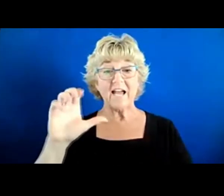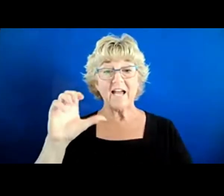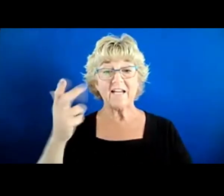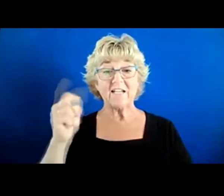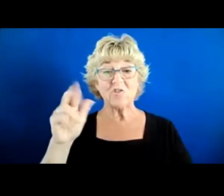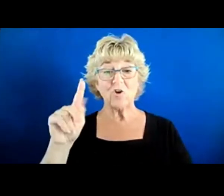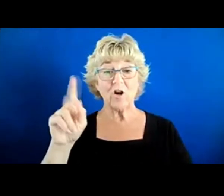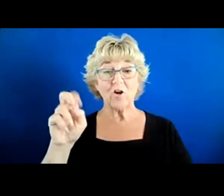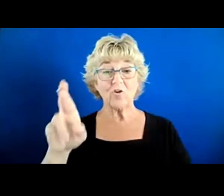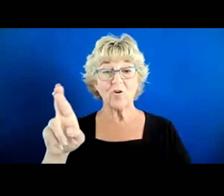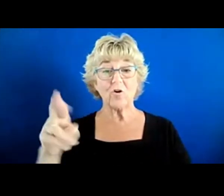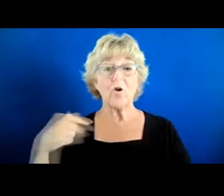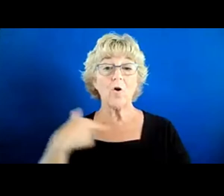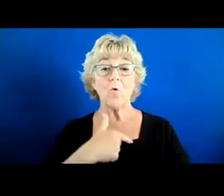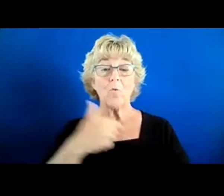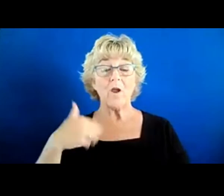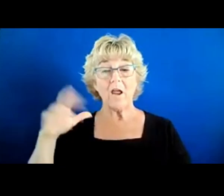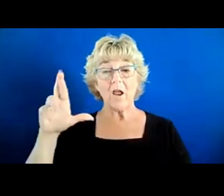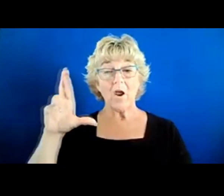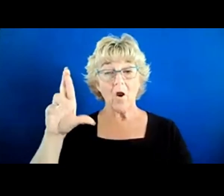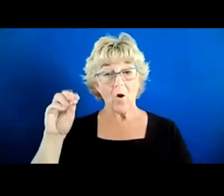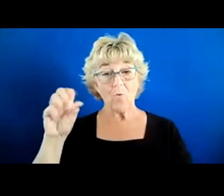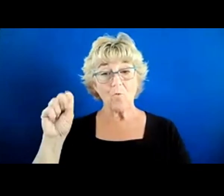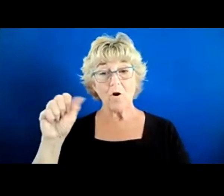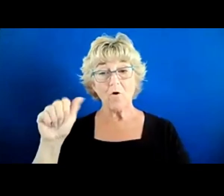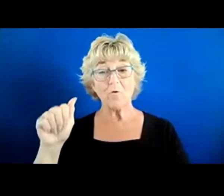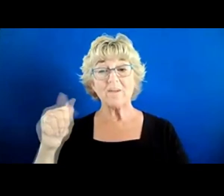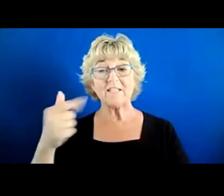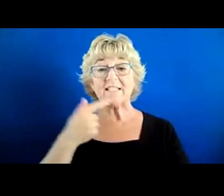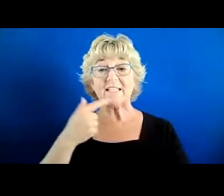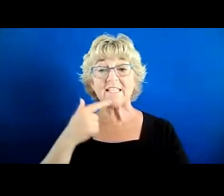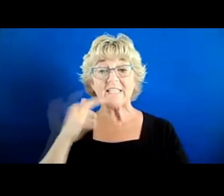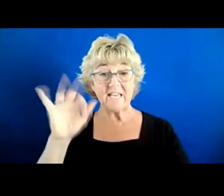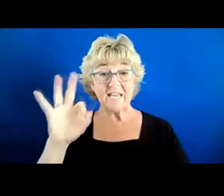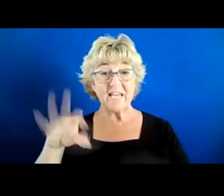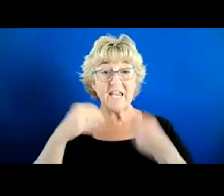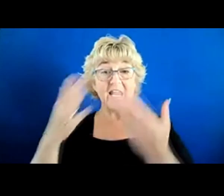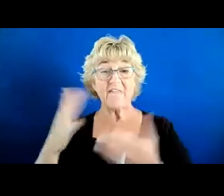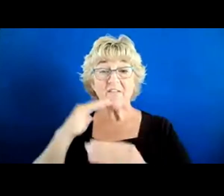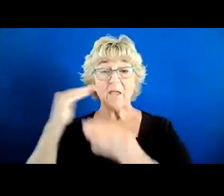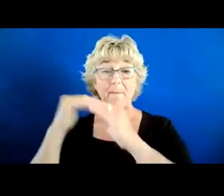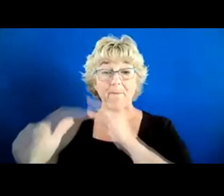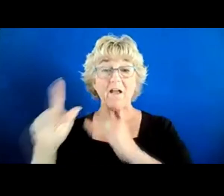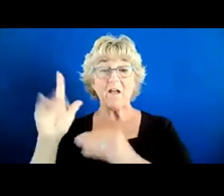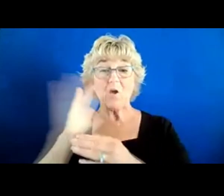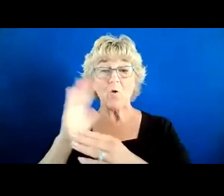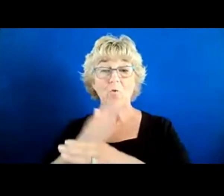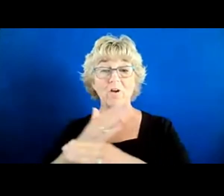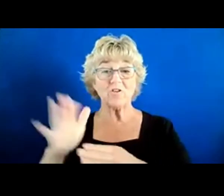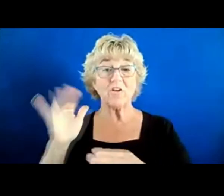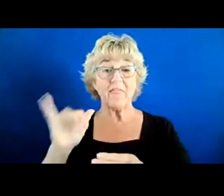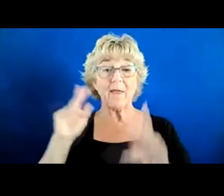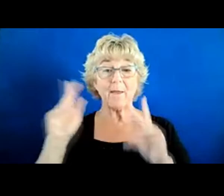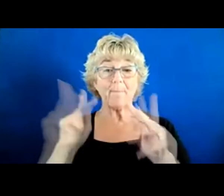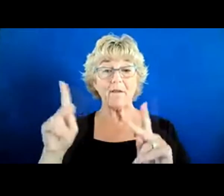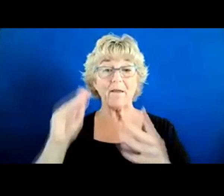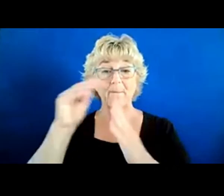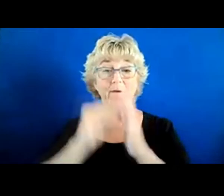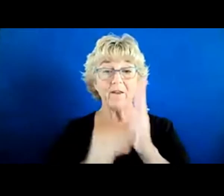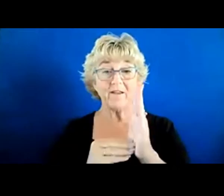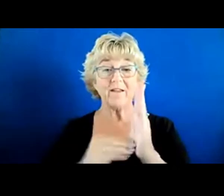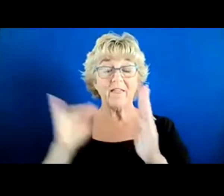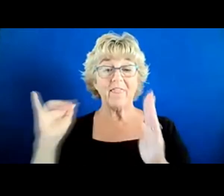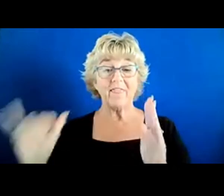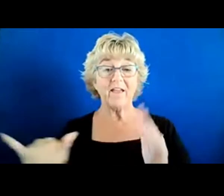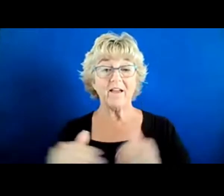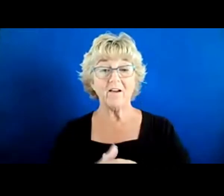we had, Rosa did jump in and say that if you give her your email, she can share that so people can send that directly to her.